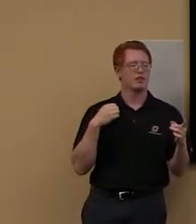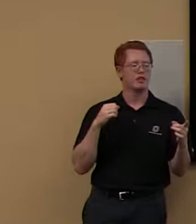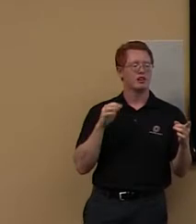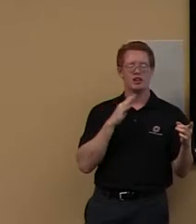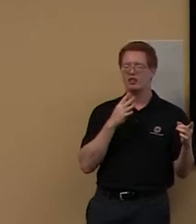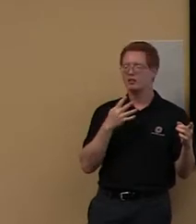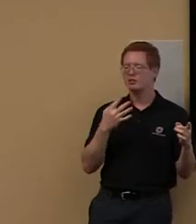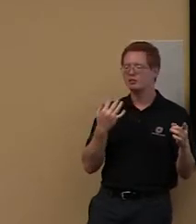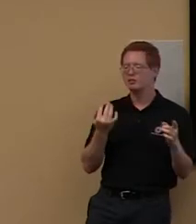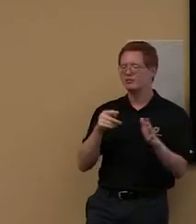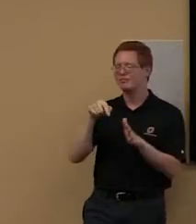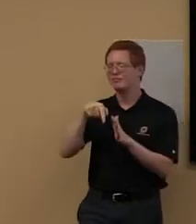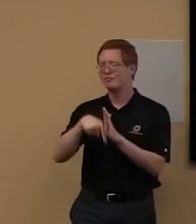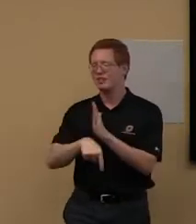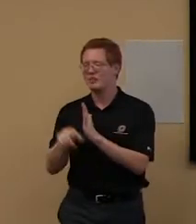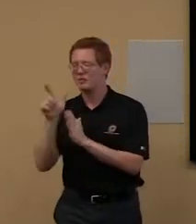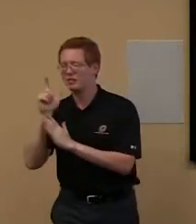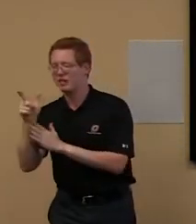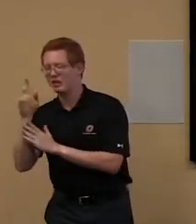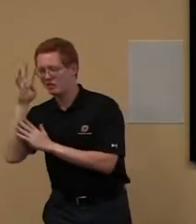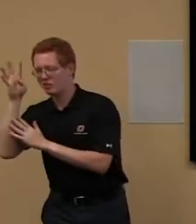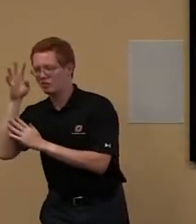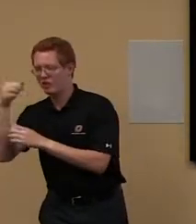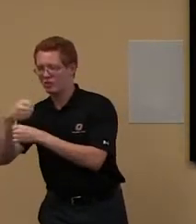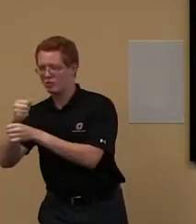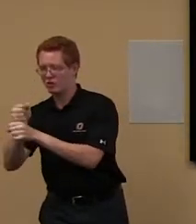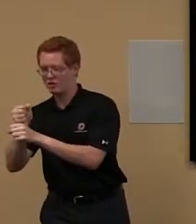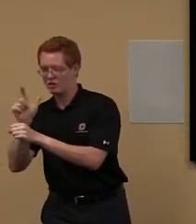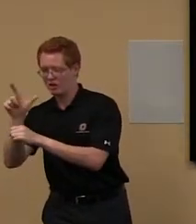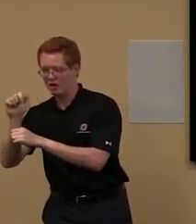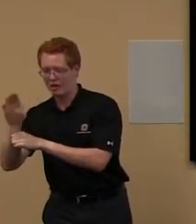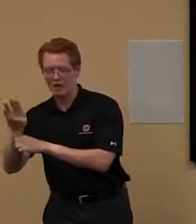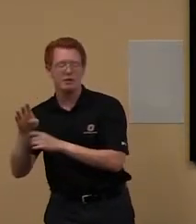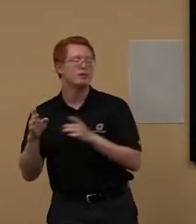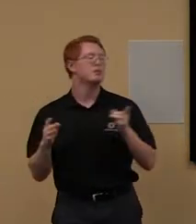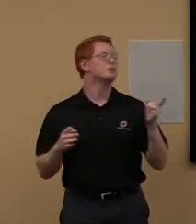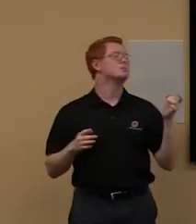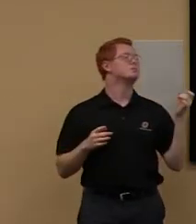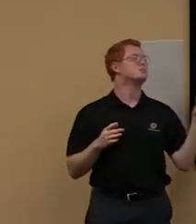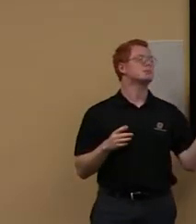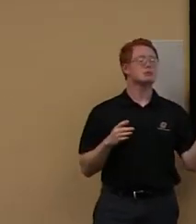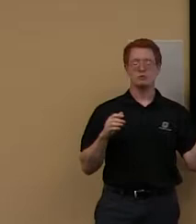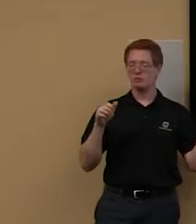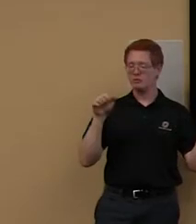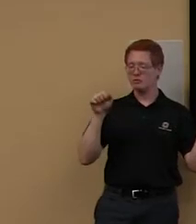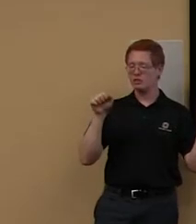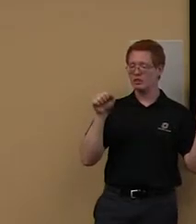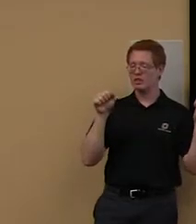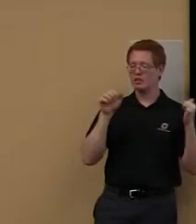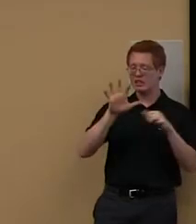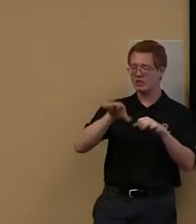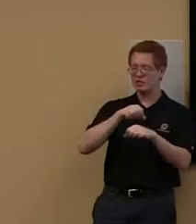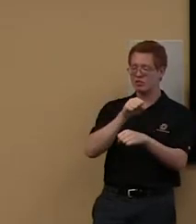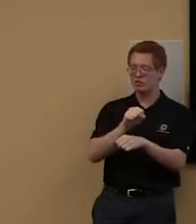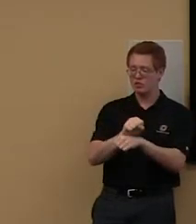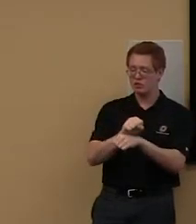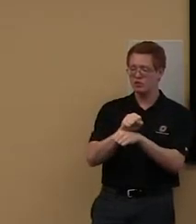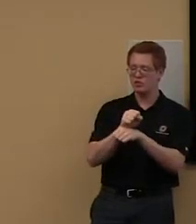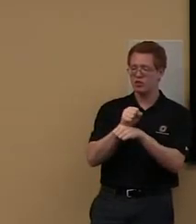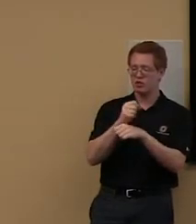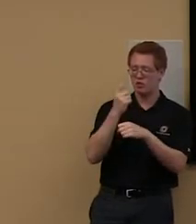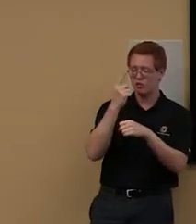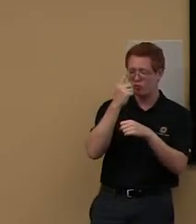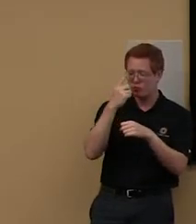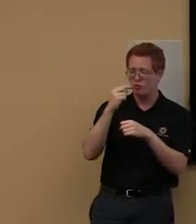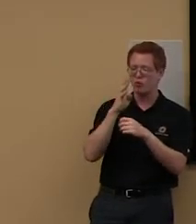the creative production lab in a bit. But these are spaces and things that you can book to do as a creative project as